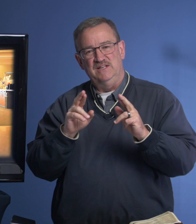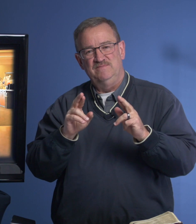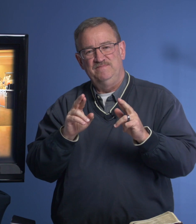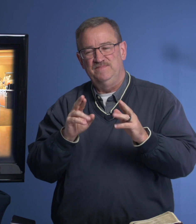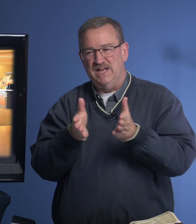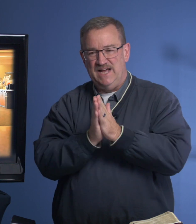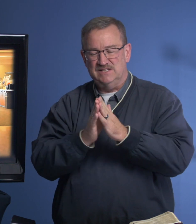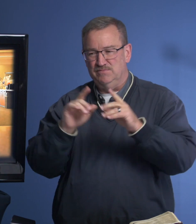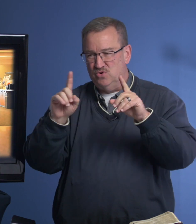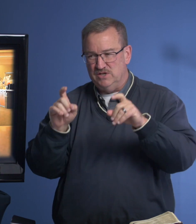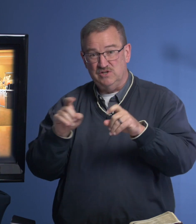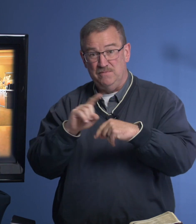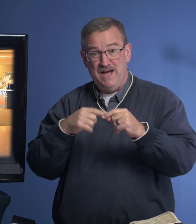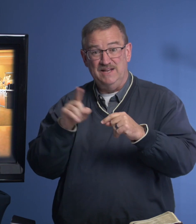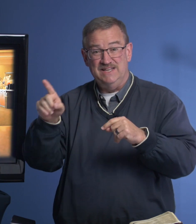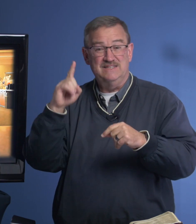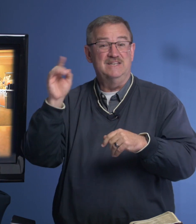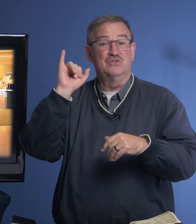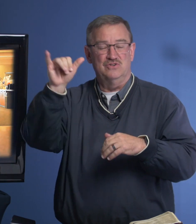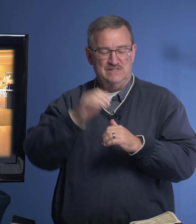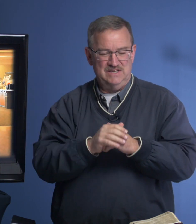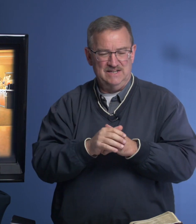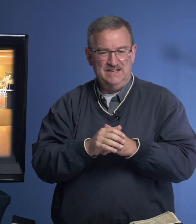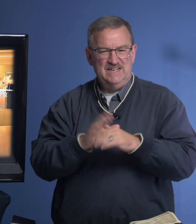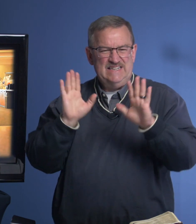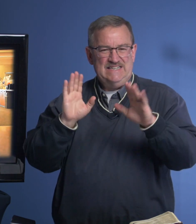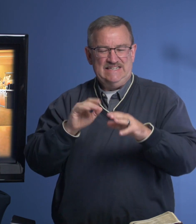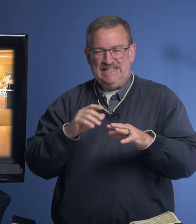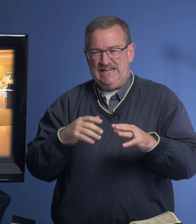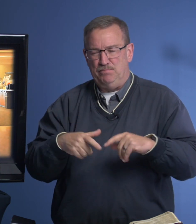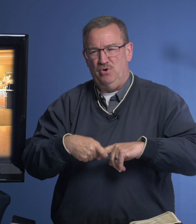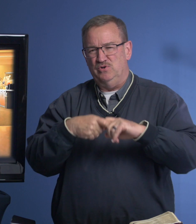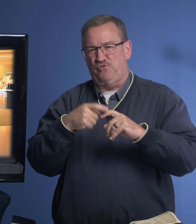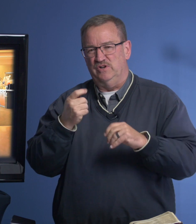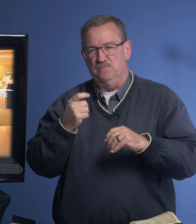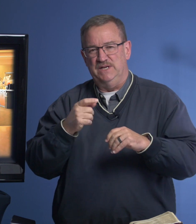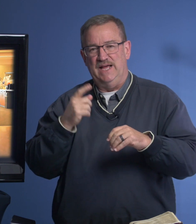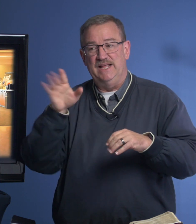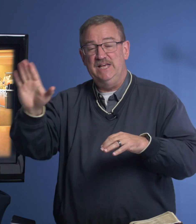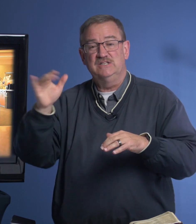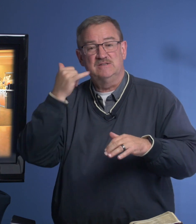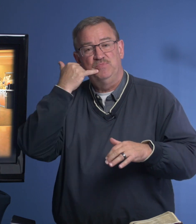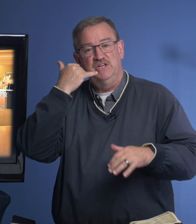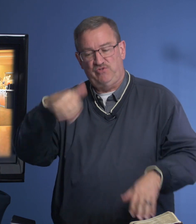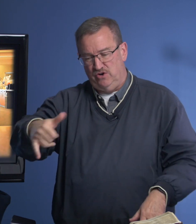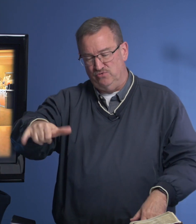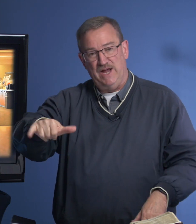to ask him a question about his eternity. And I paused for a little bit, and his phone rang.